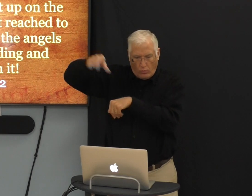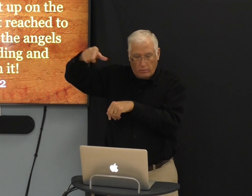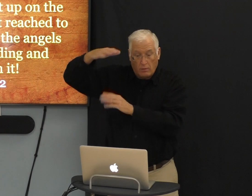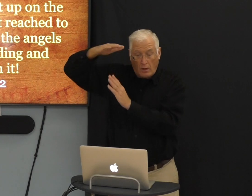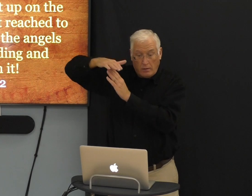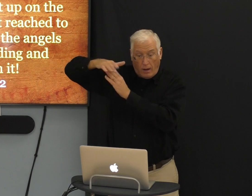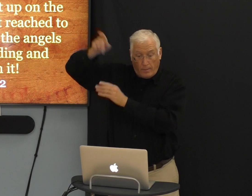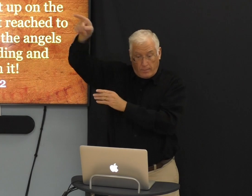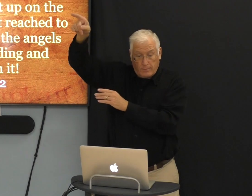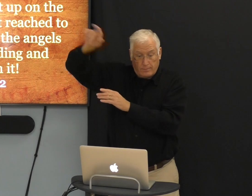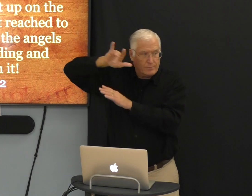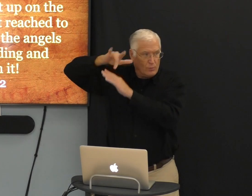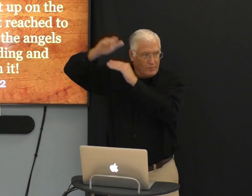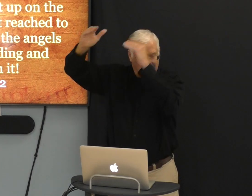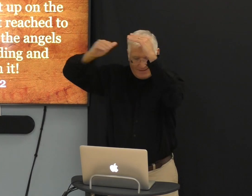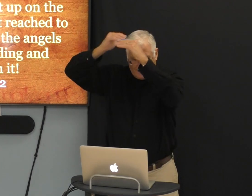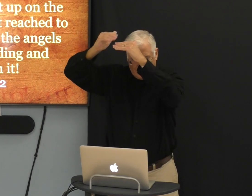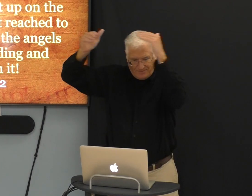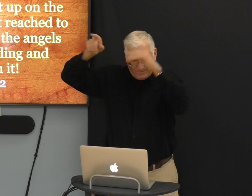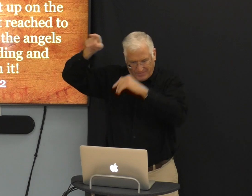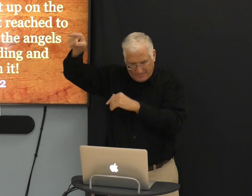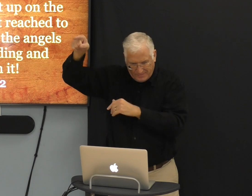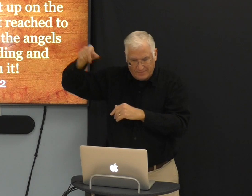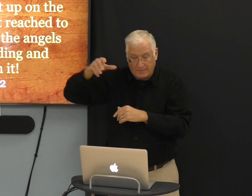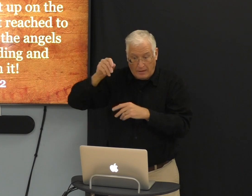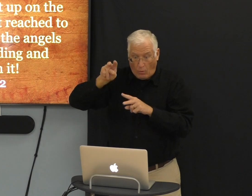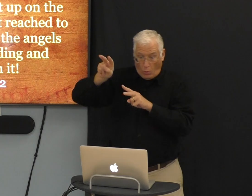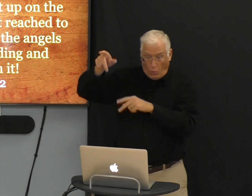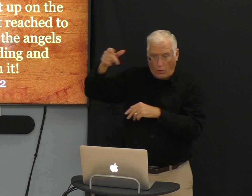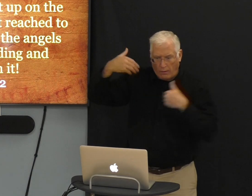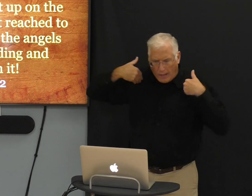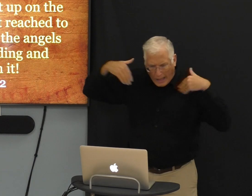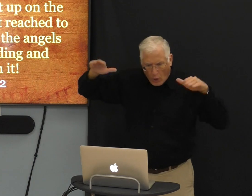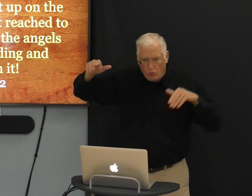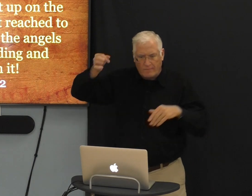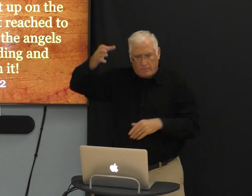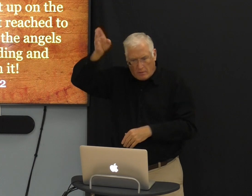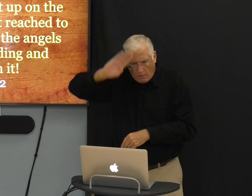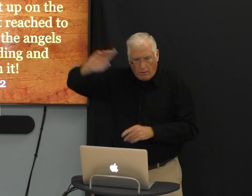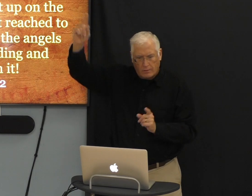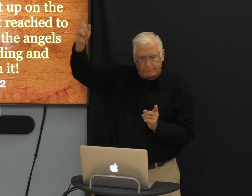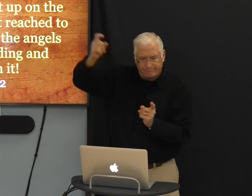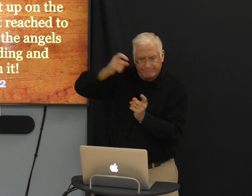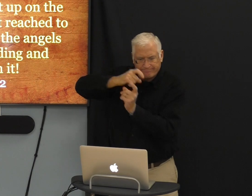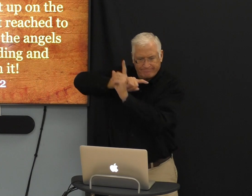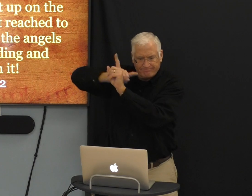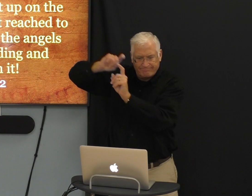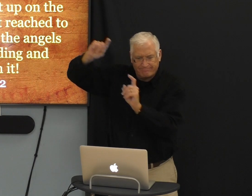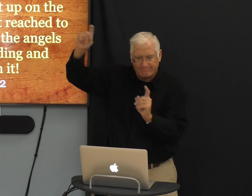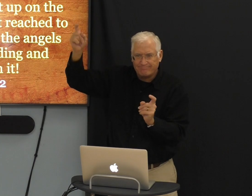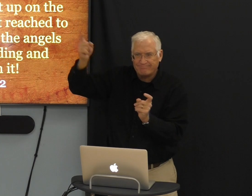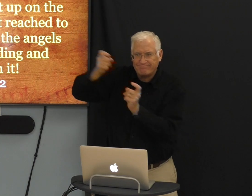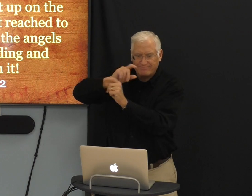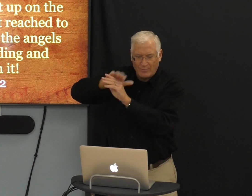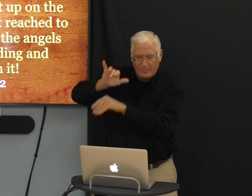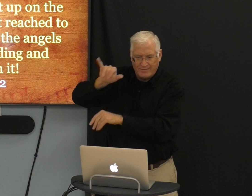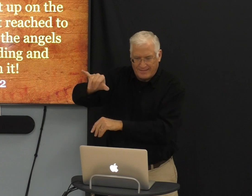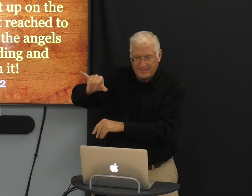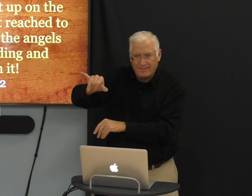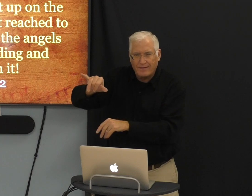Set on the earth. And the top of it reached the heaven. And behold, the angels of God were